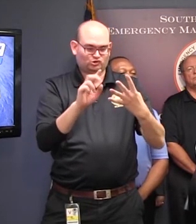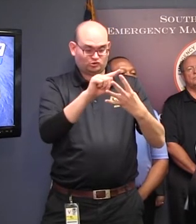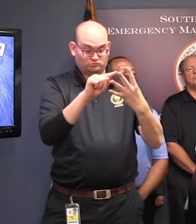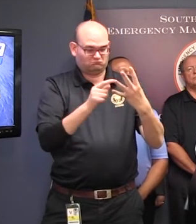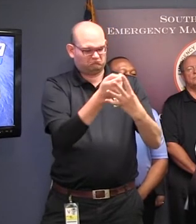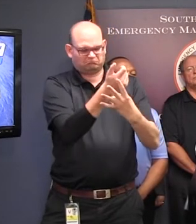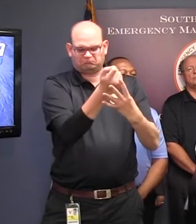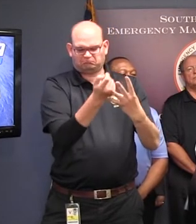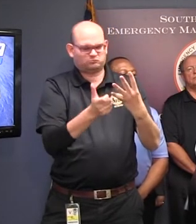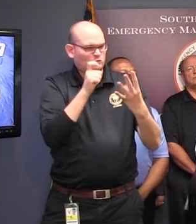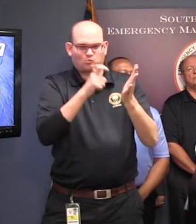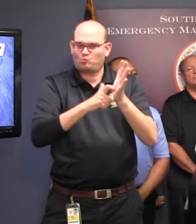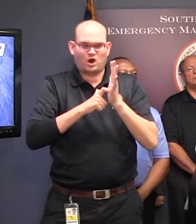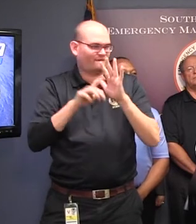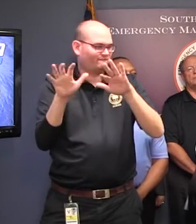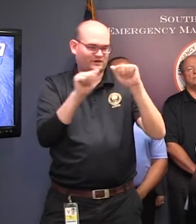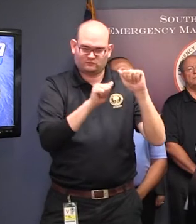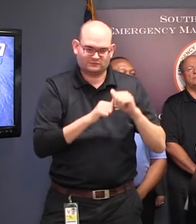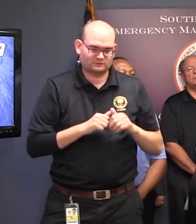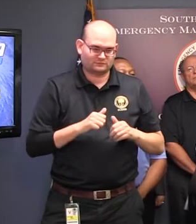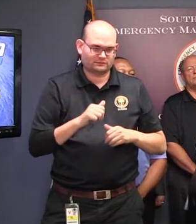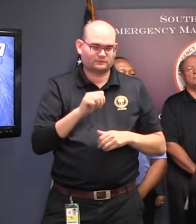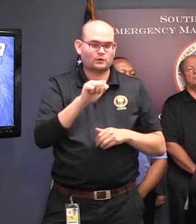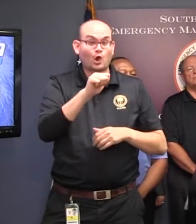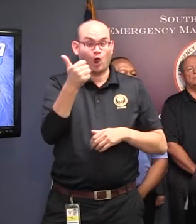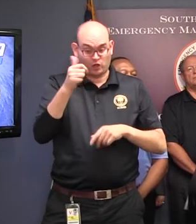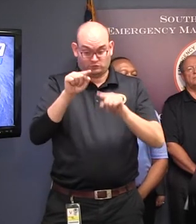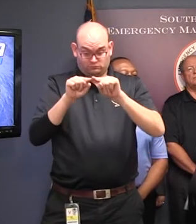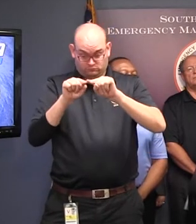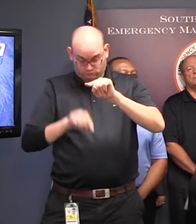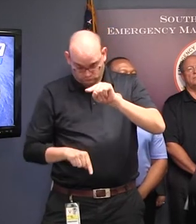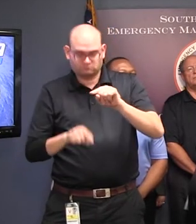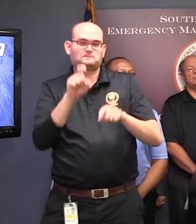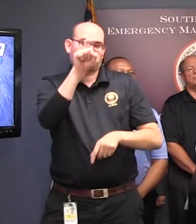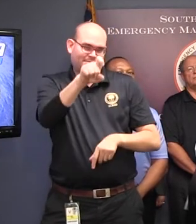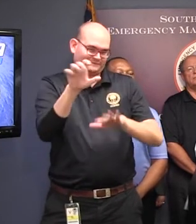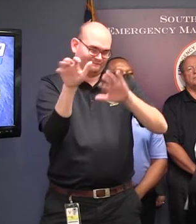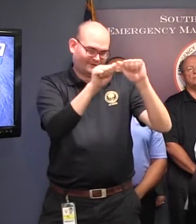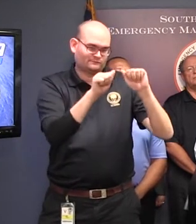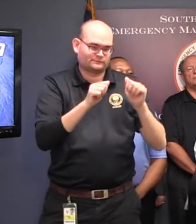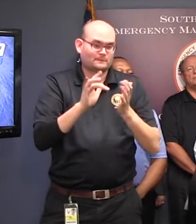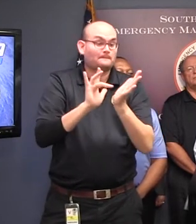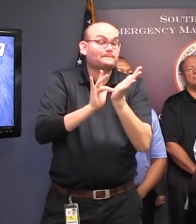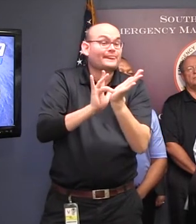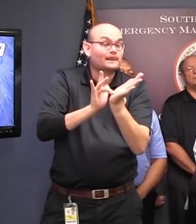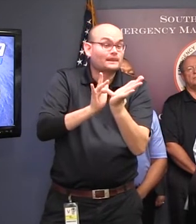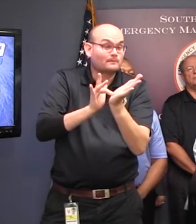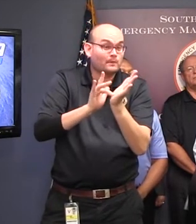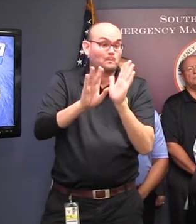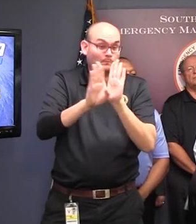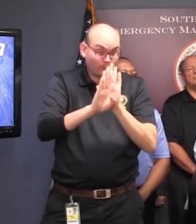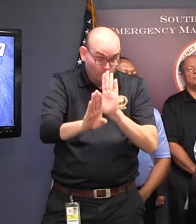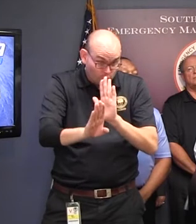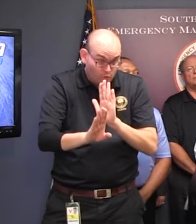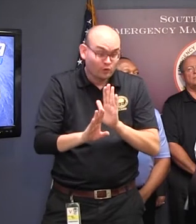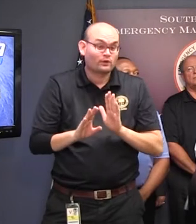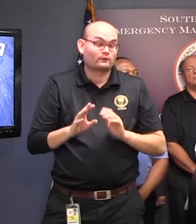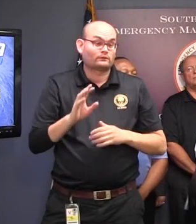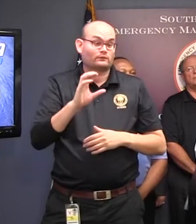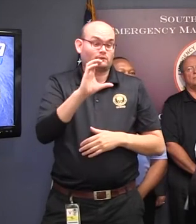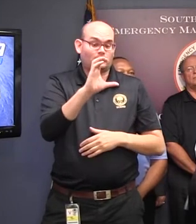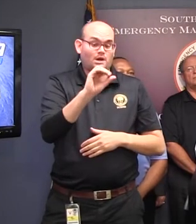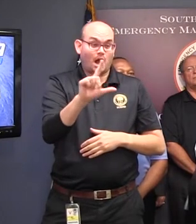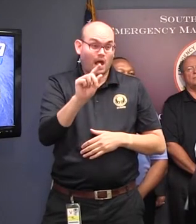effect as to the others in that executive order, and those are Buford, Colleton, and Jasper counties are still